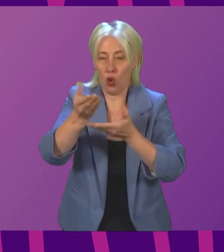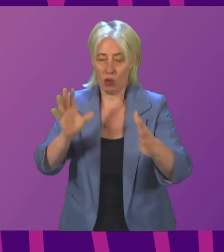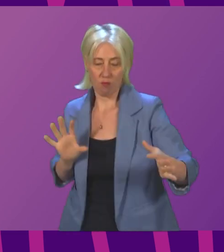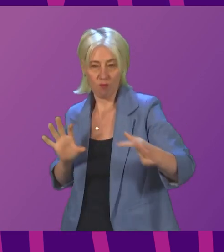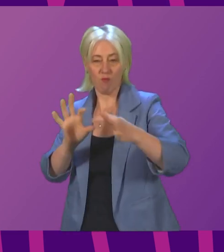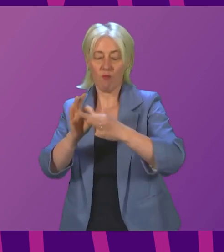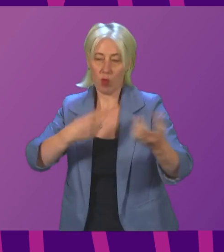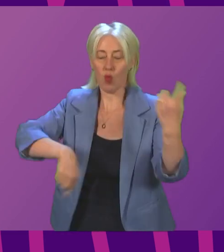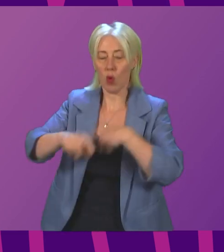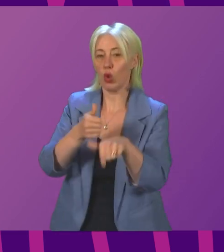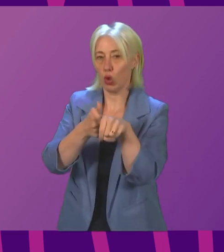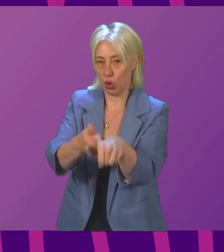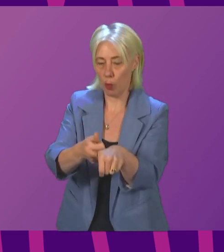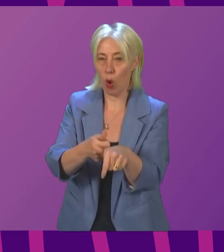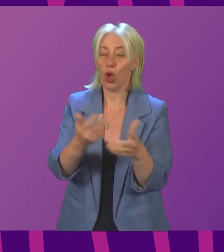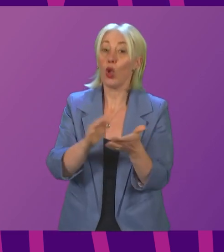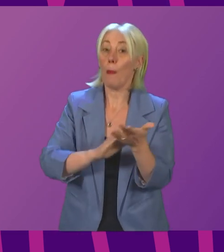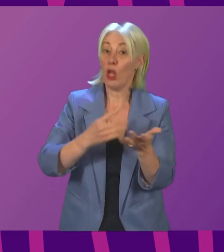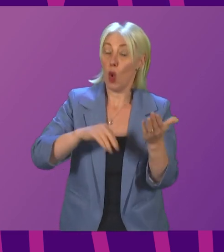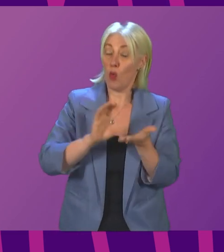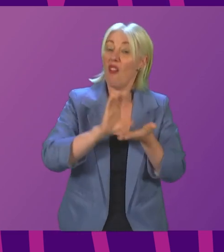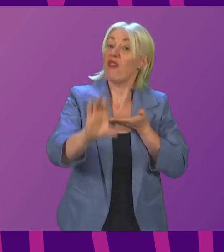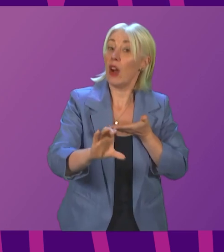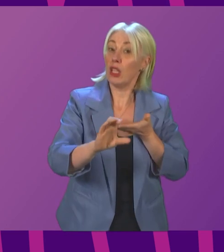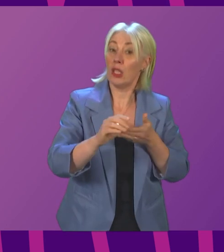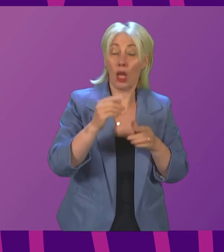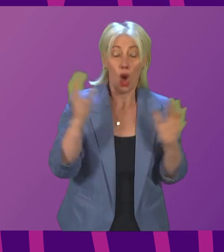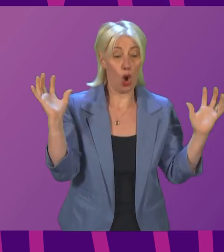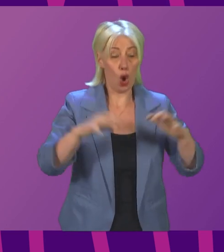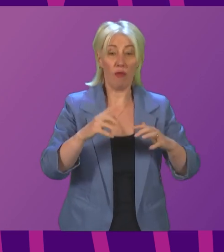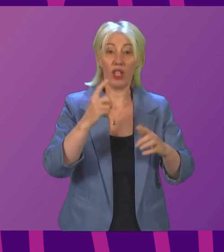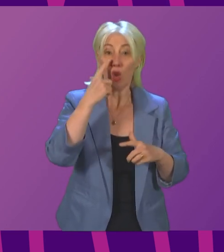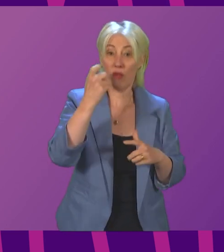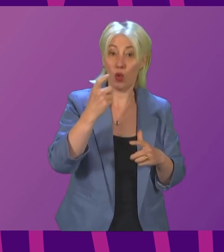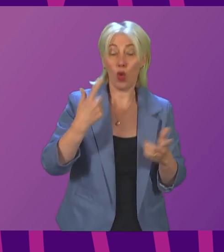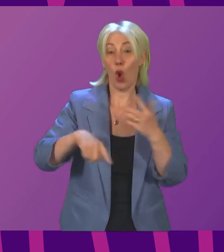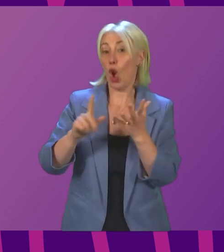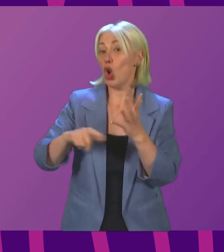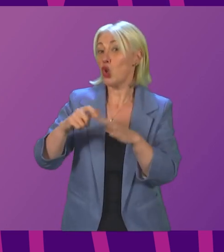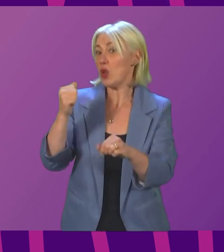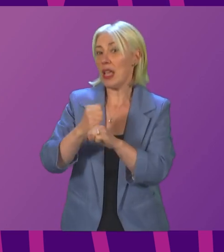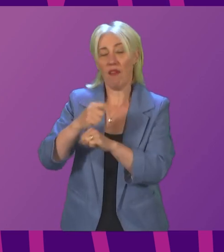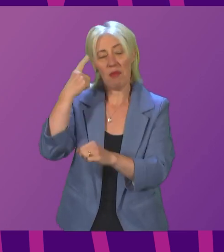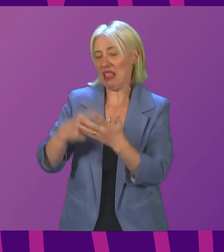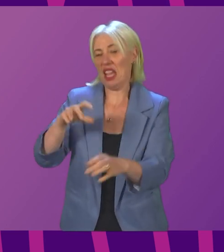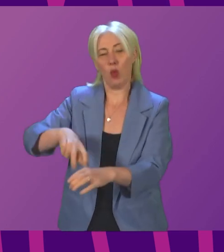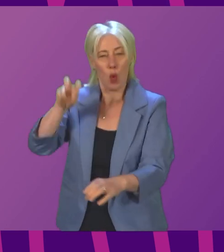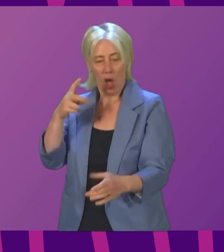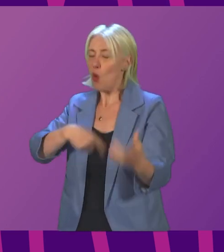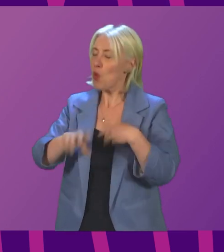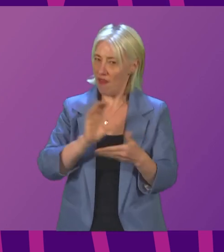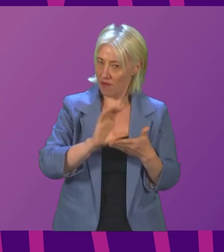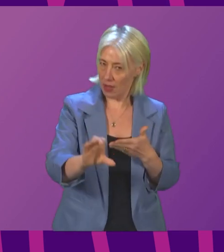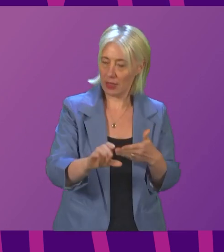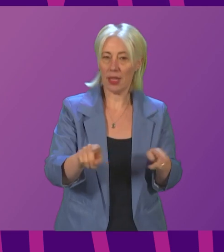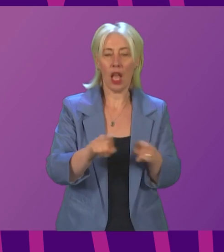end, for example, we funded the Conference of Youth when the UK Government opted not to. We supported the Glasgow Climate Dialogues to give a platform